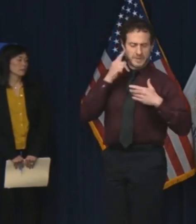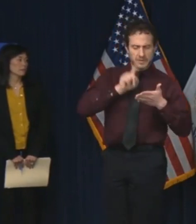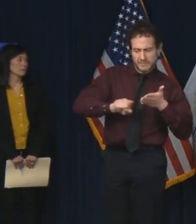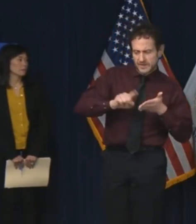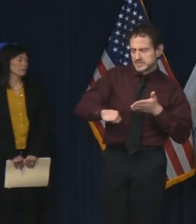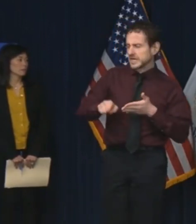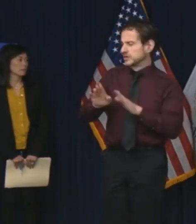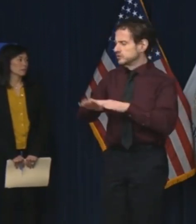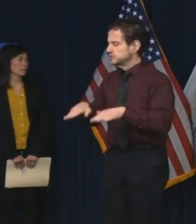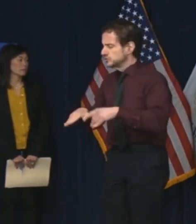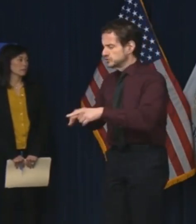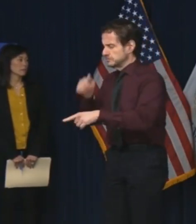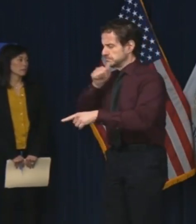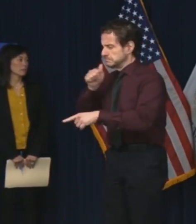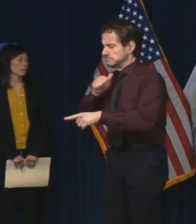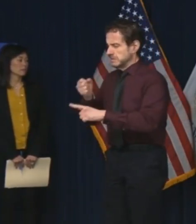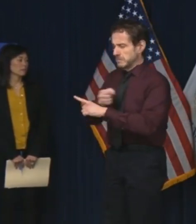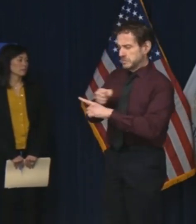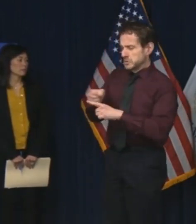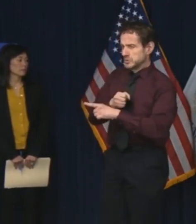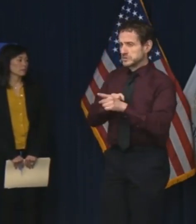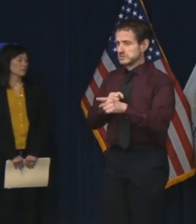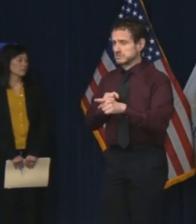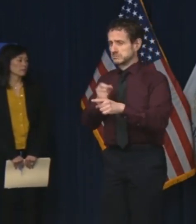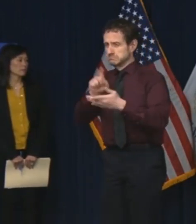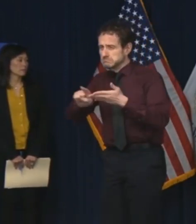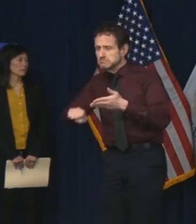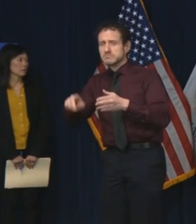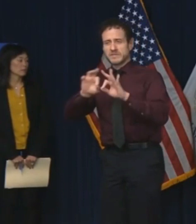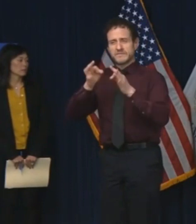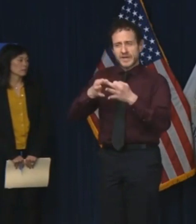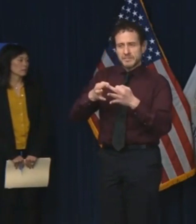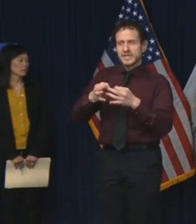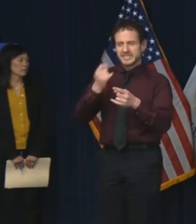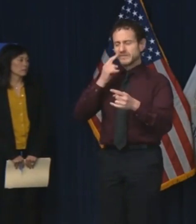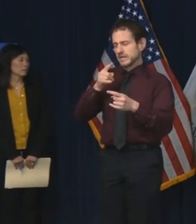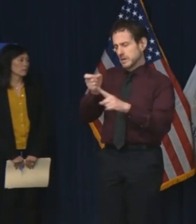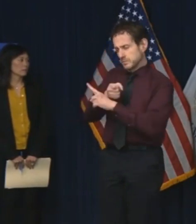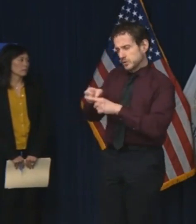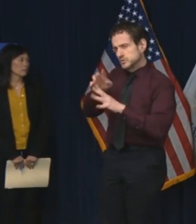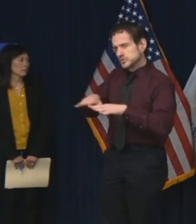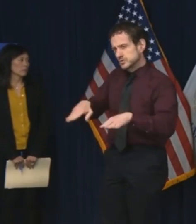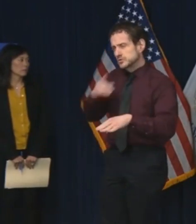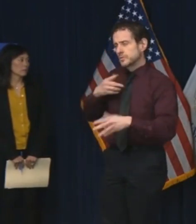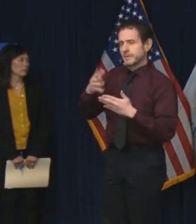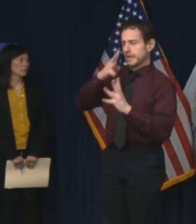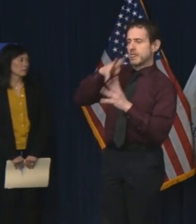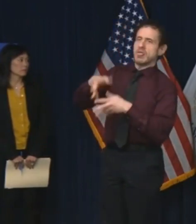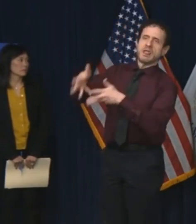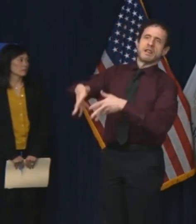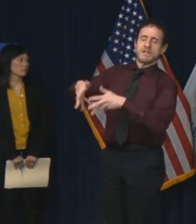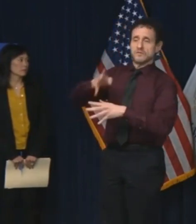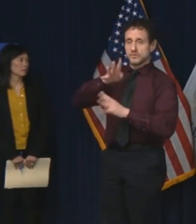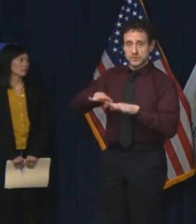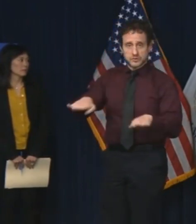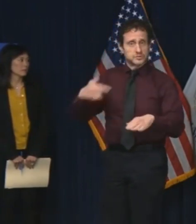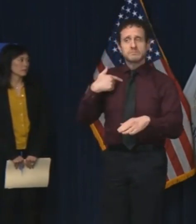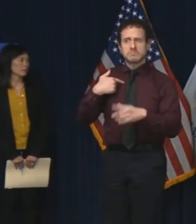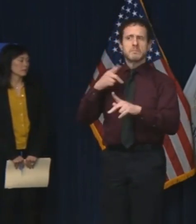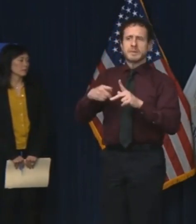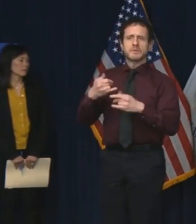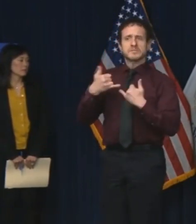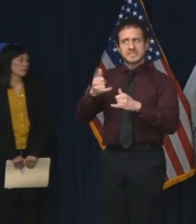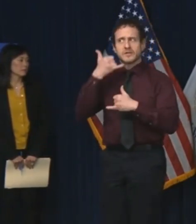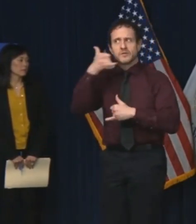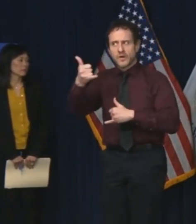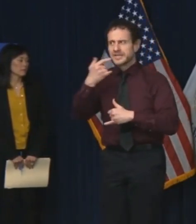by responding to reports of alleged abuse and neglect that continue to be reported on our hotline.